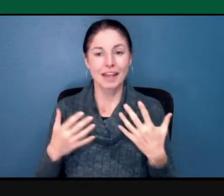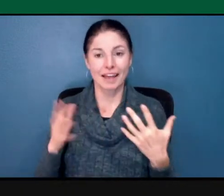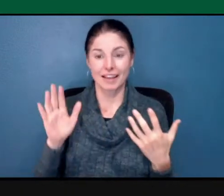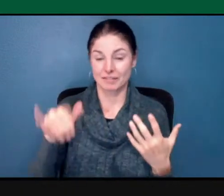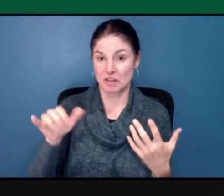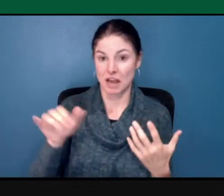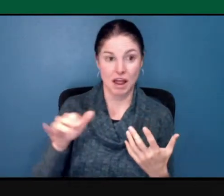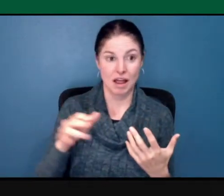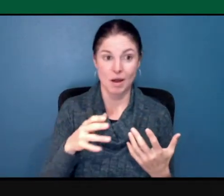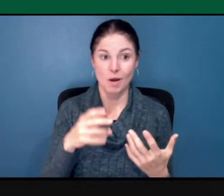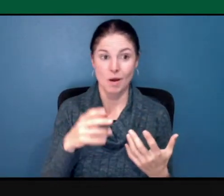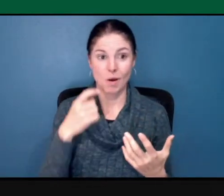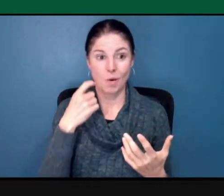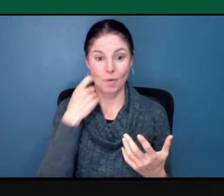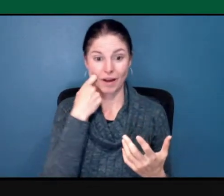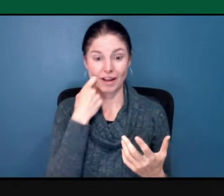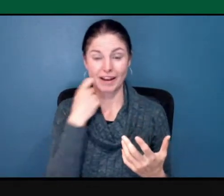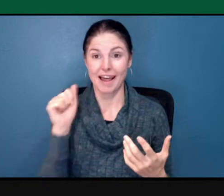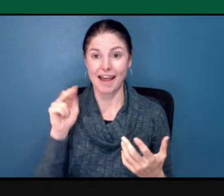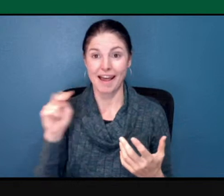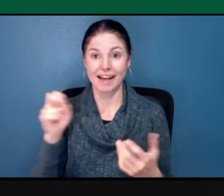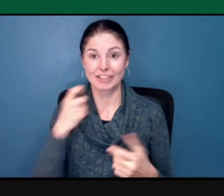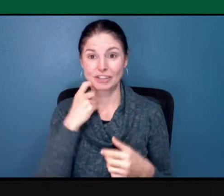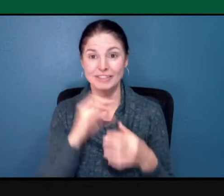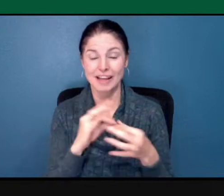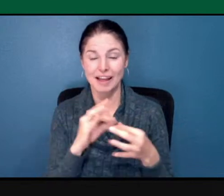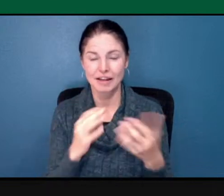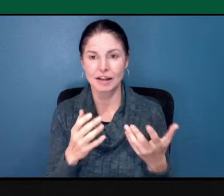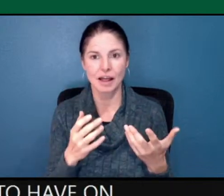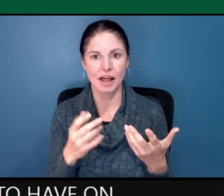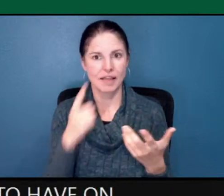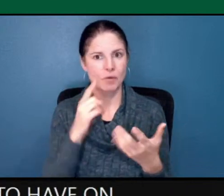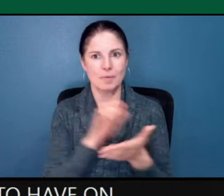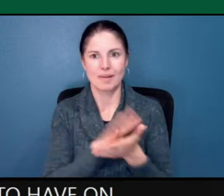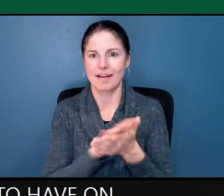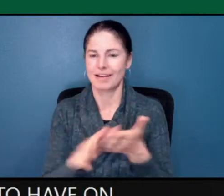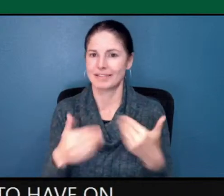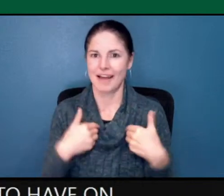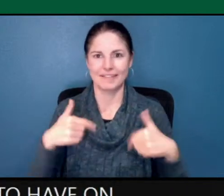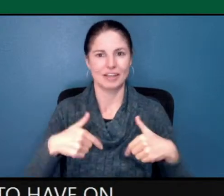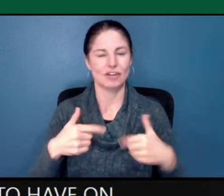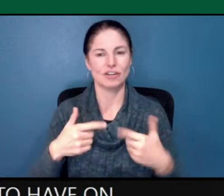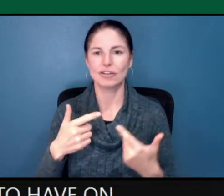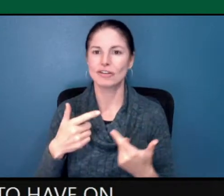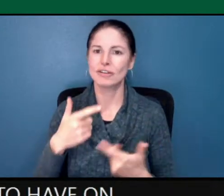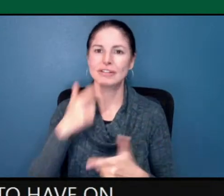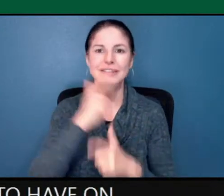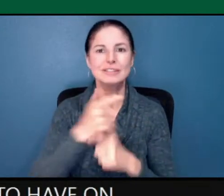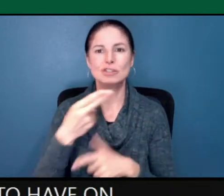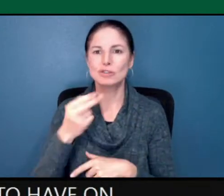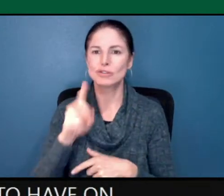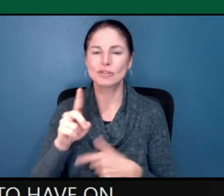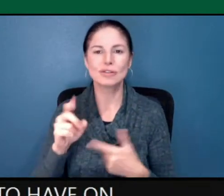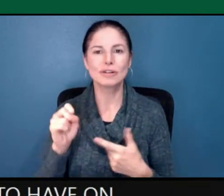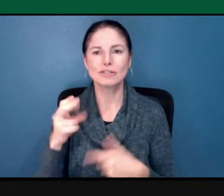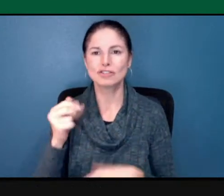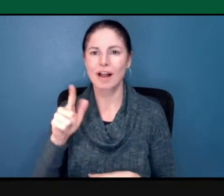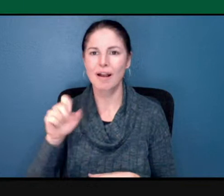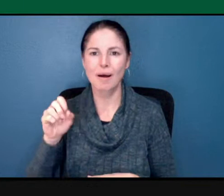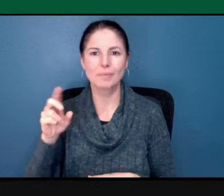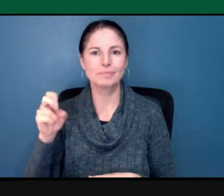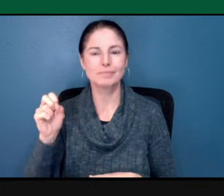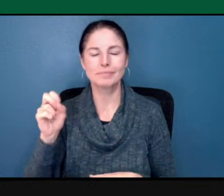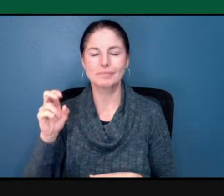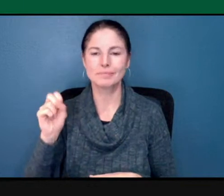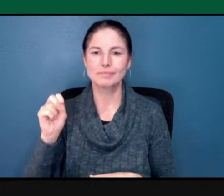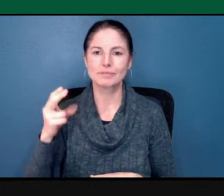something like the sisterhood of Salaam Shalom, but not just for Jews and Muslims, but for small affinity groups that